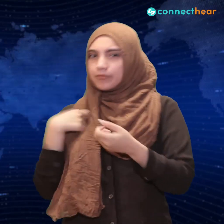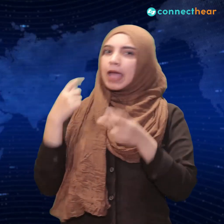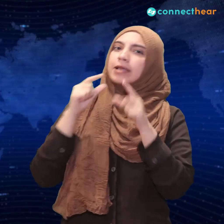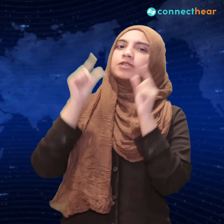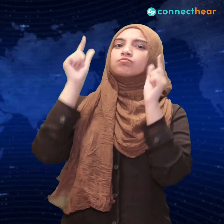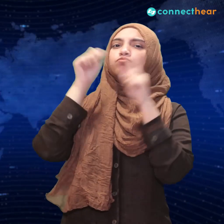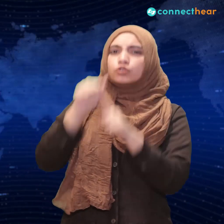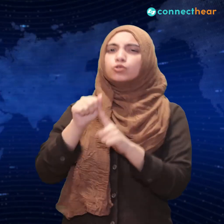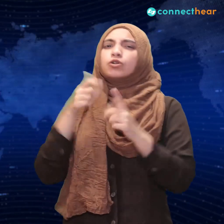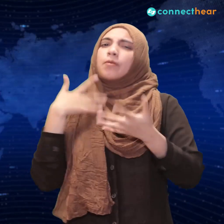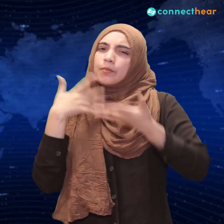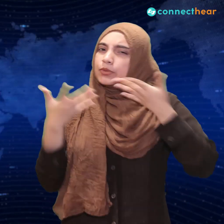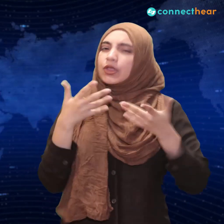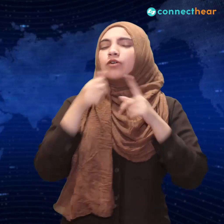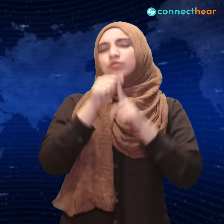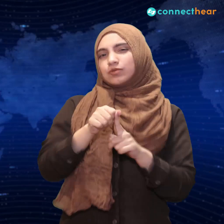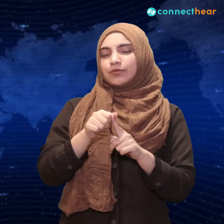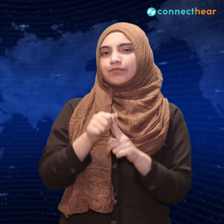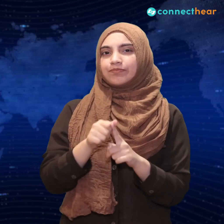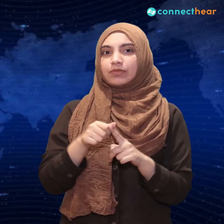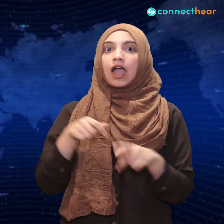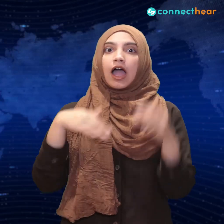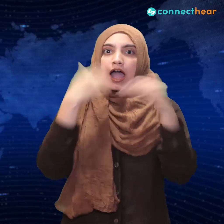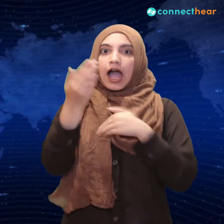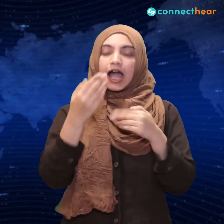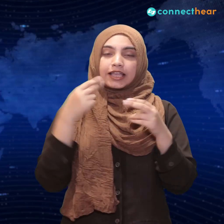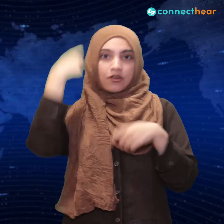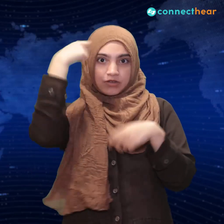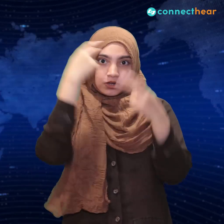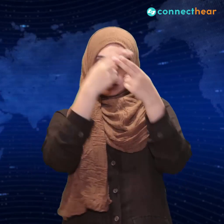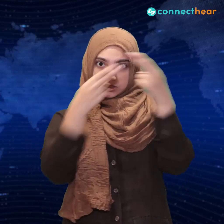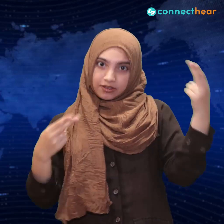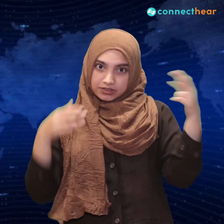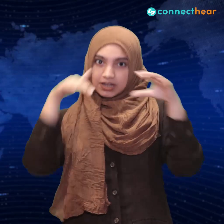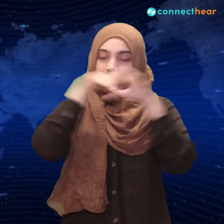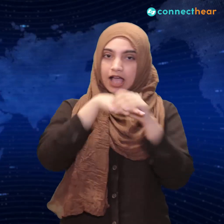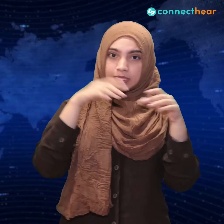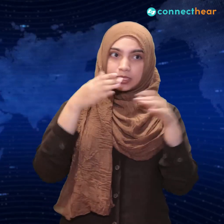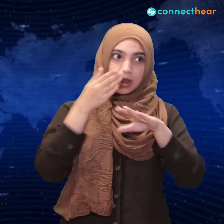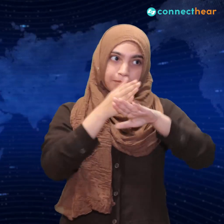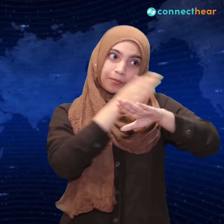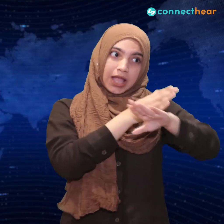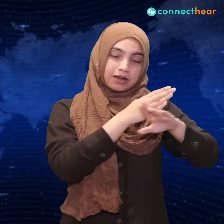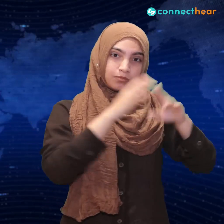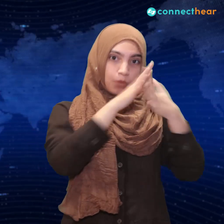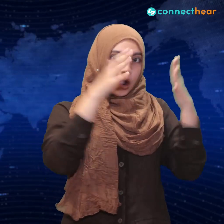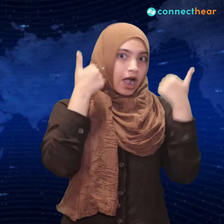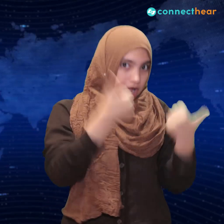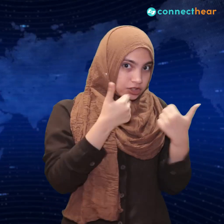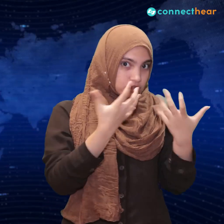obvious, the rest of the video will contain heavy spoilers. If you haven't watched the show, please proceed with caution.